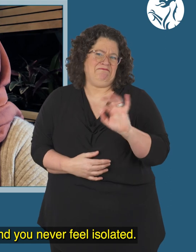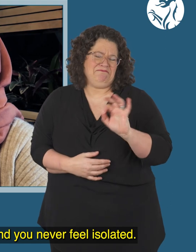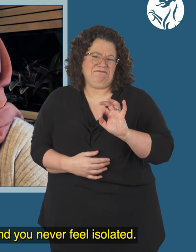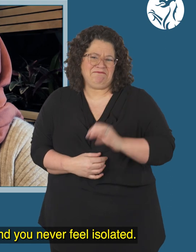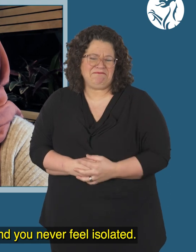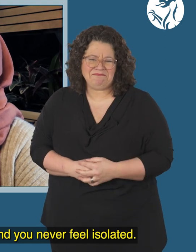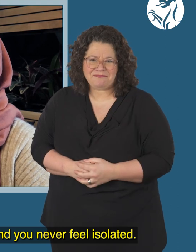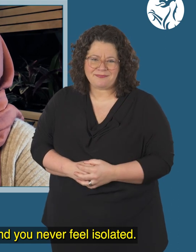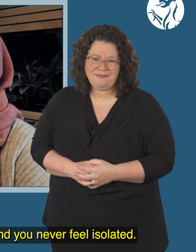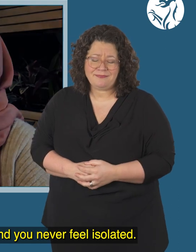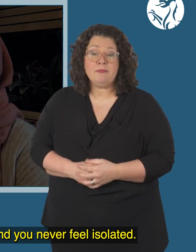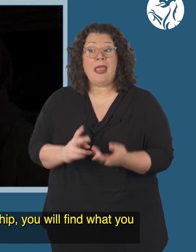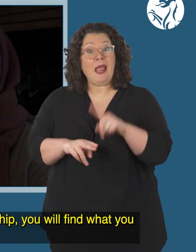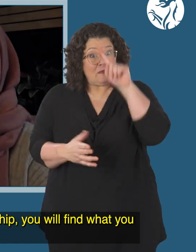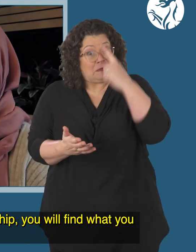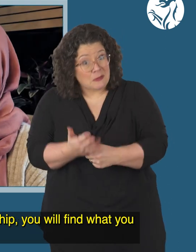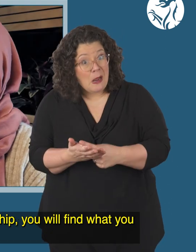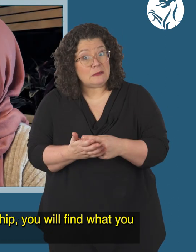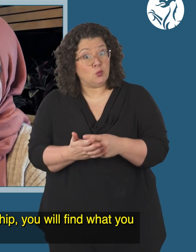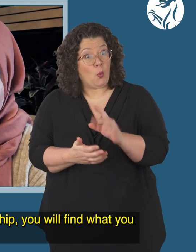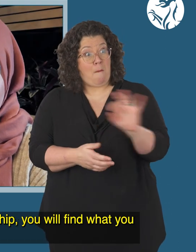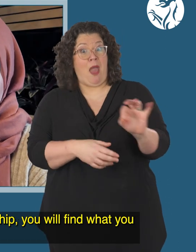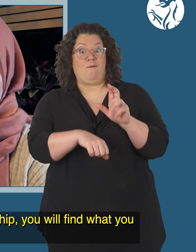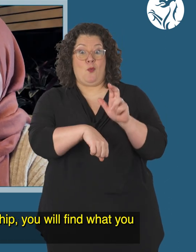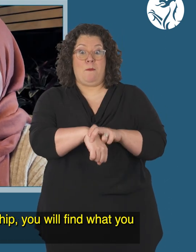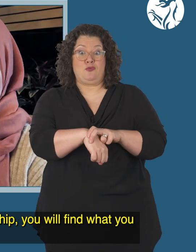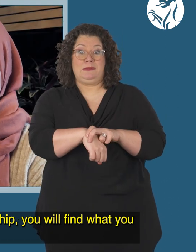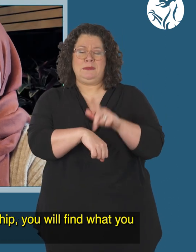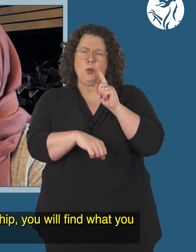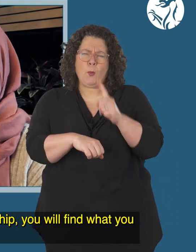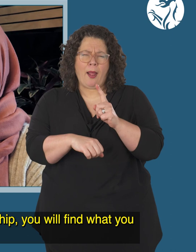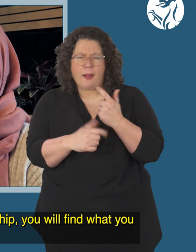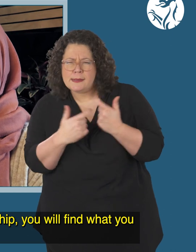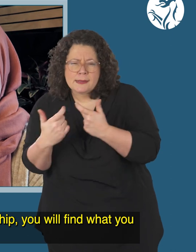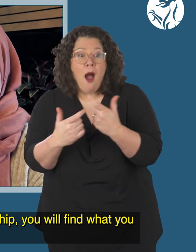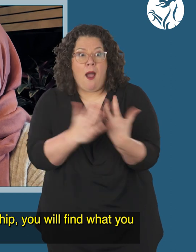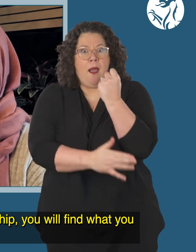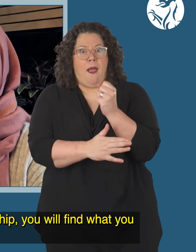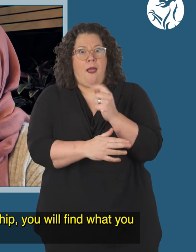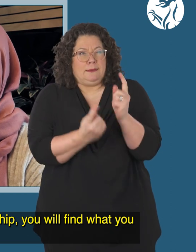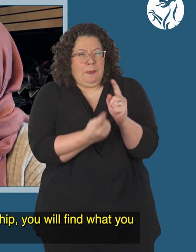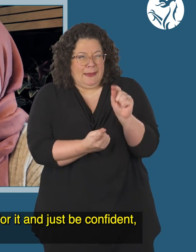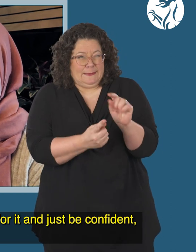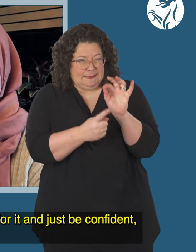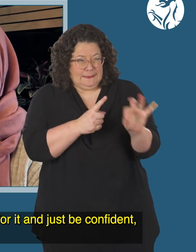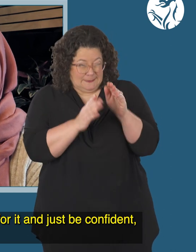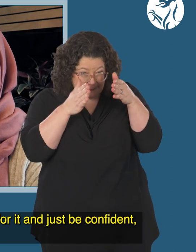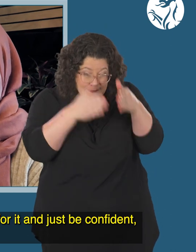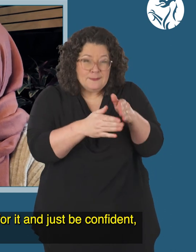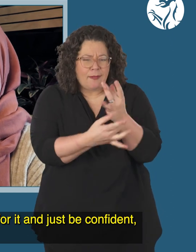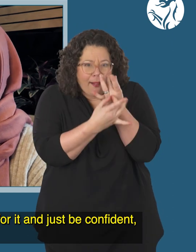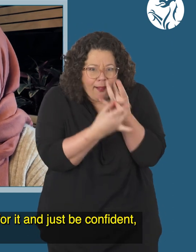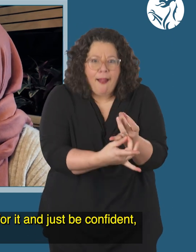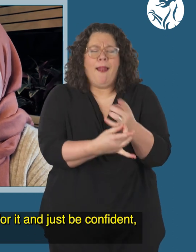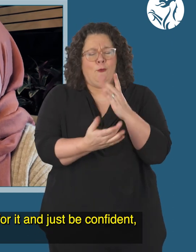you never feel isolated if you do decide to do the apprenticeship you will find what you truly love and what you really enjoy